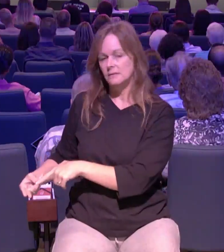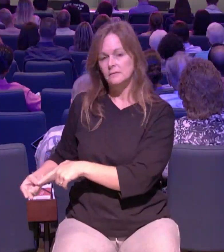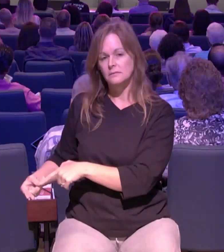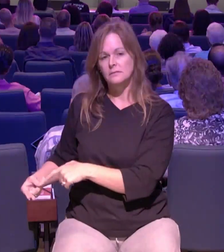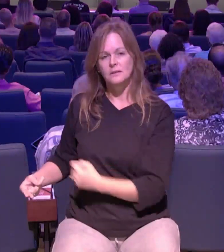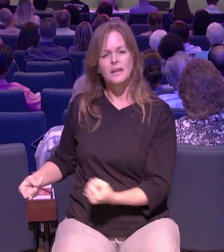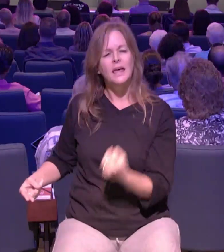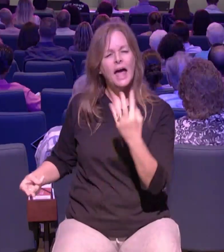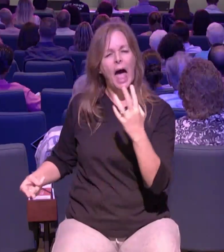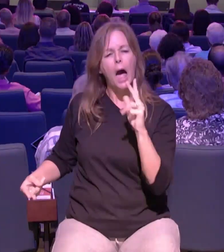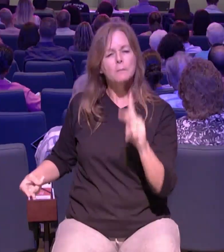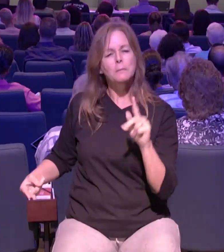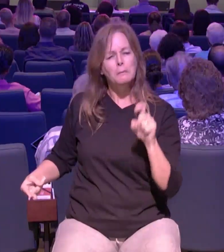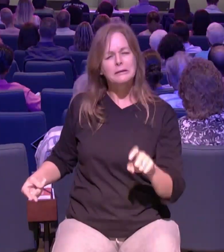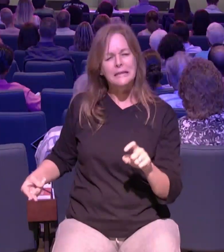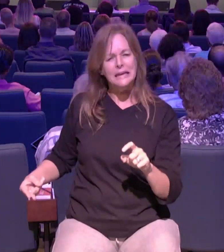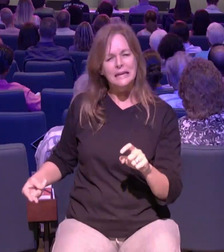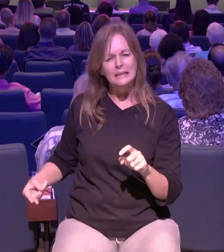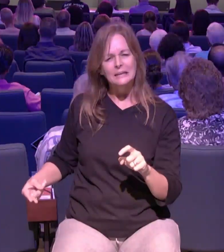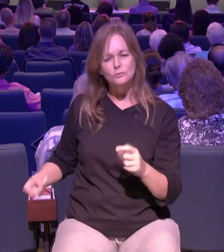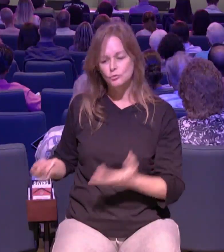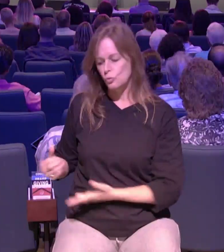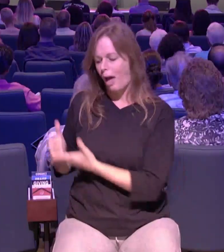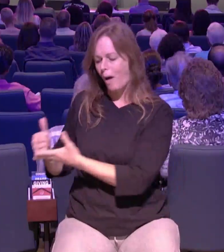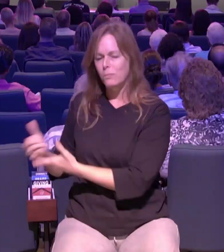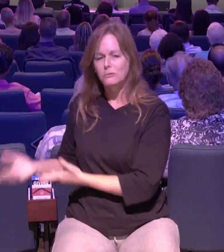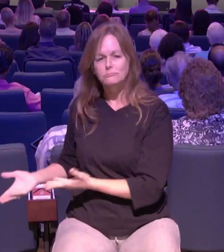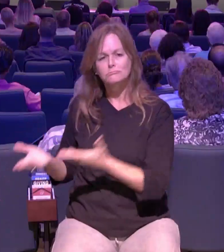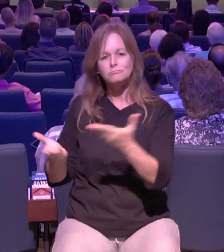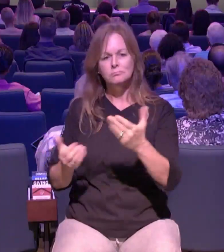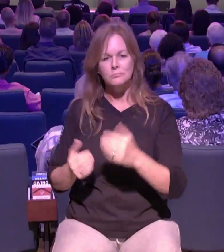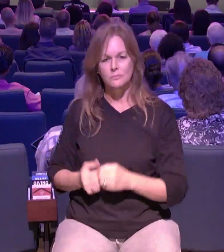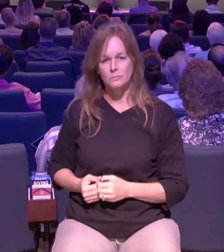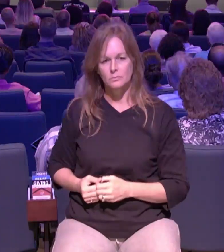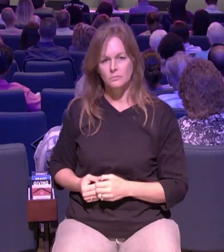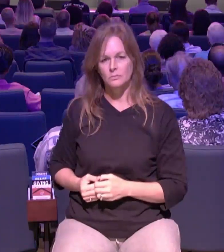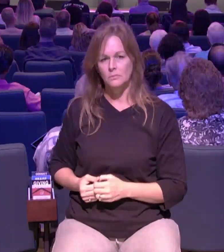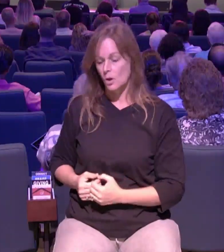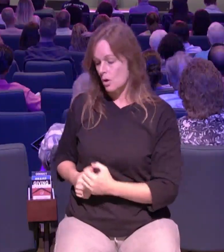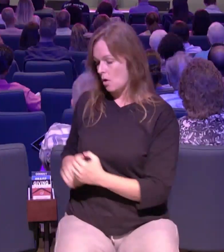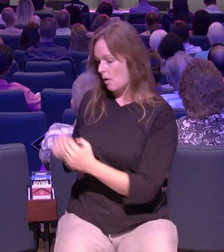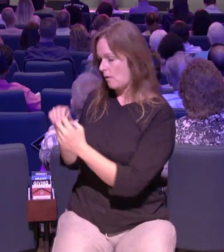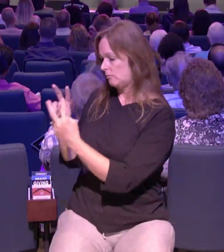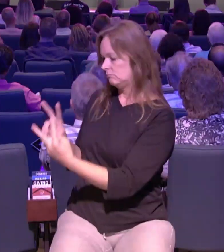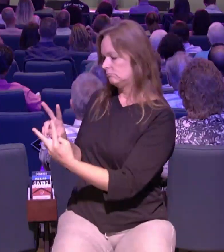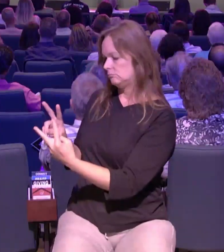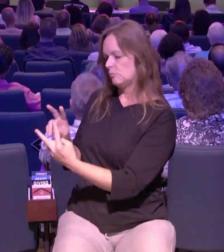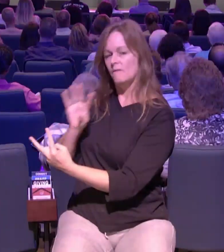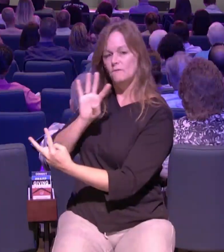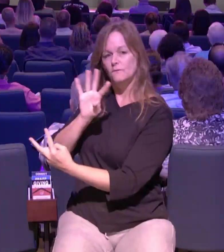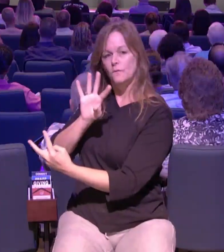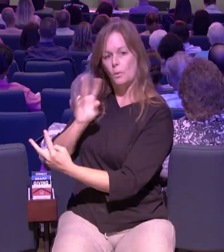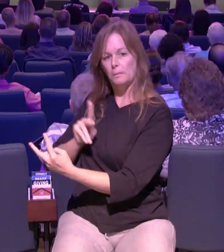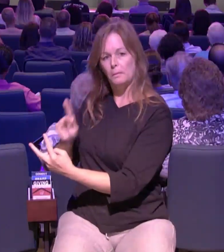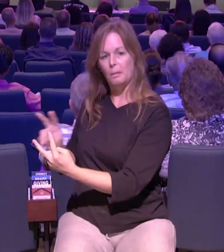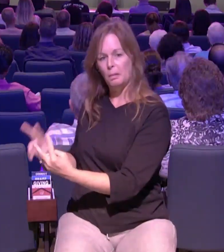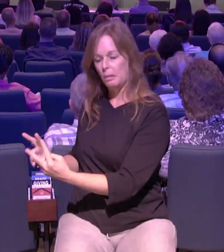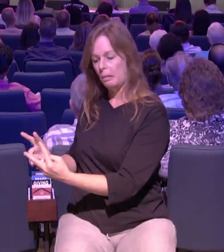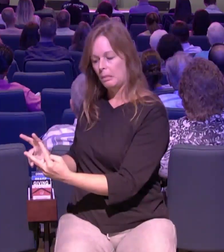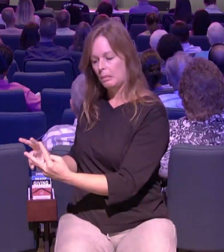i'm here to tell you this is so far above our ability or our strategy it is an it is a work of god and we get to